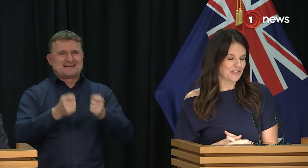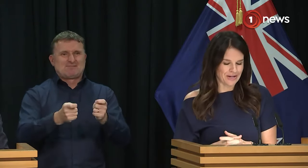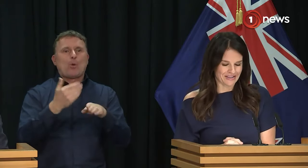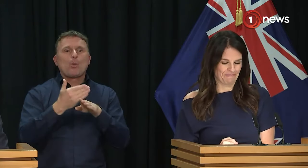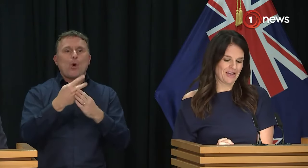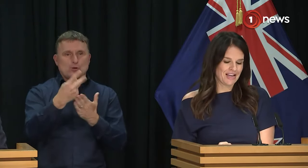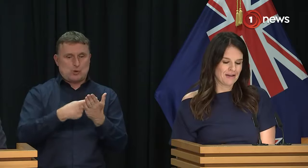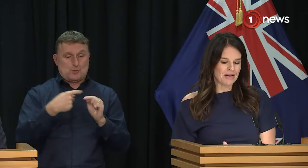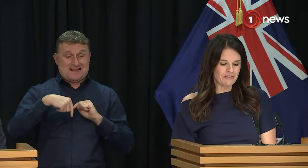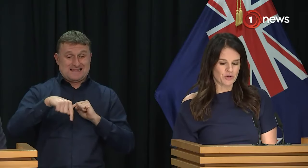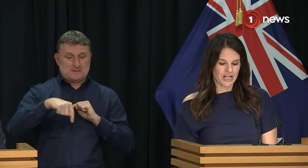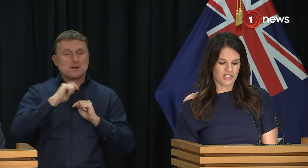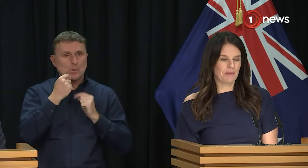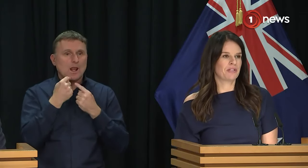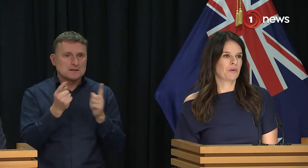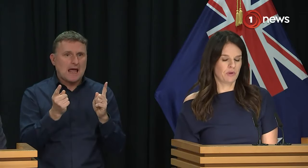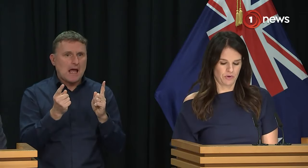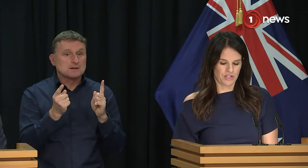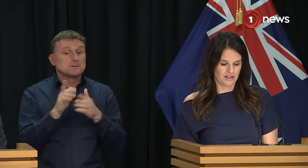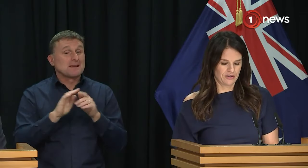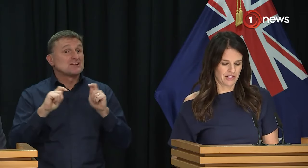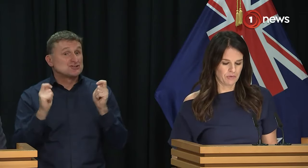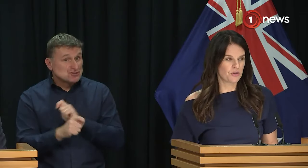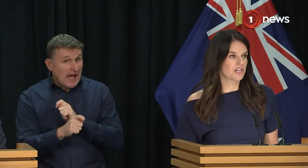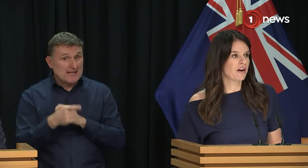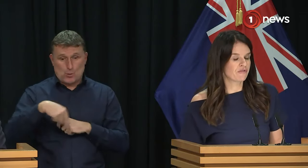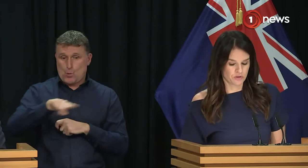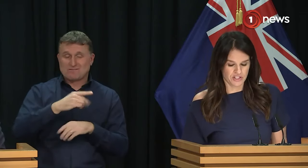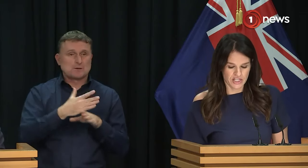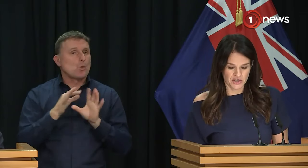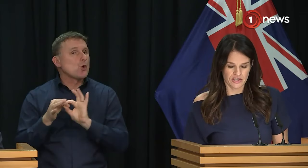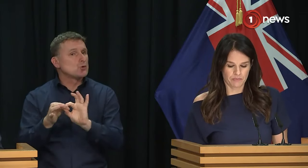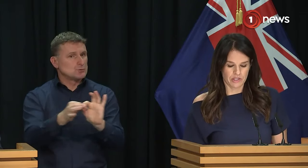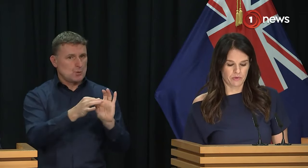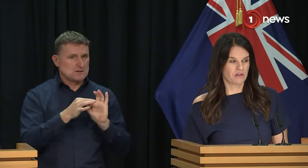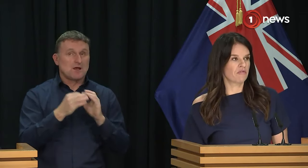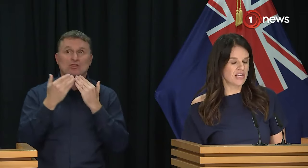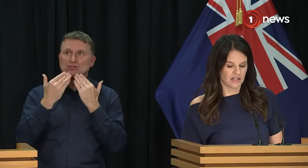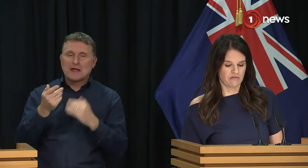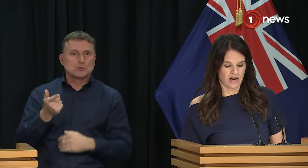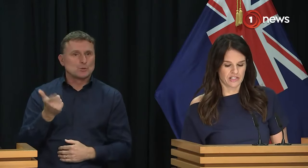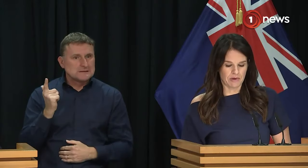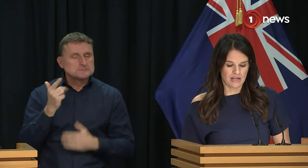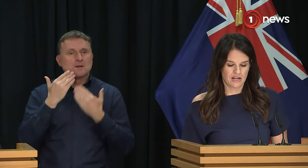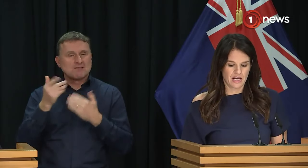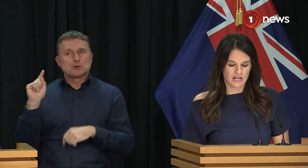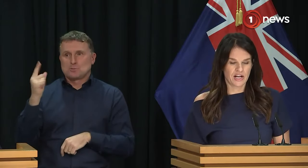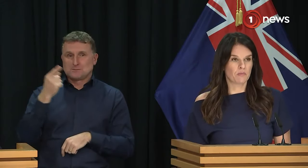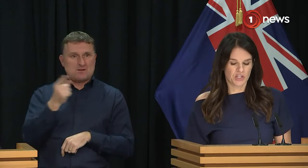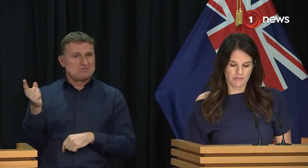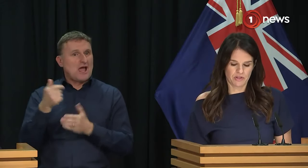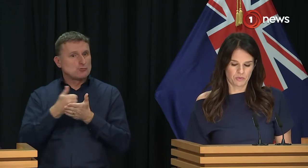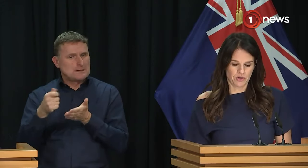be announced later this week. Meaningful change happens when we work together, and I'm hugely grateful to the teachers and principals that regularly write to me